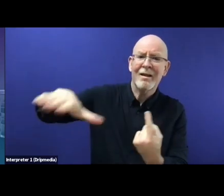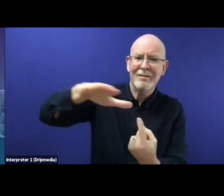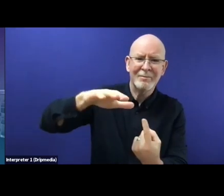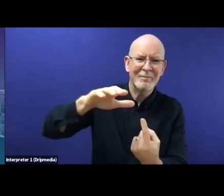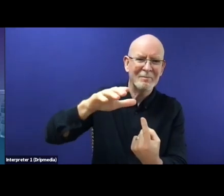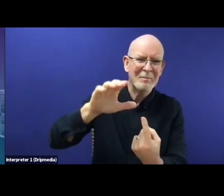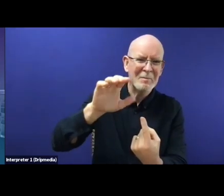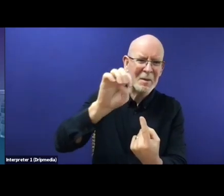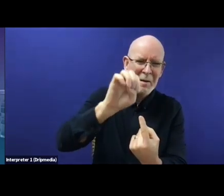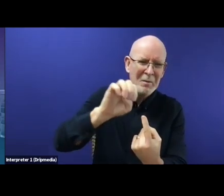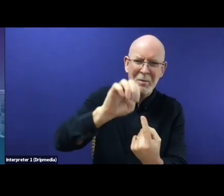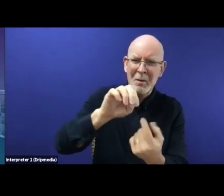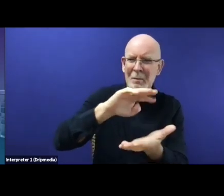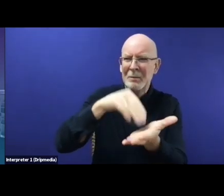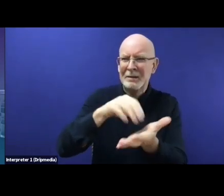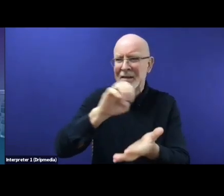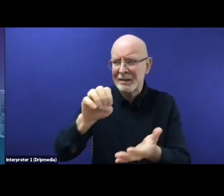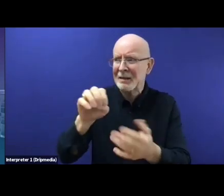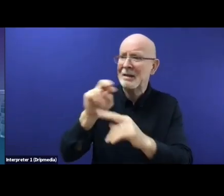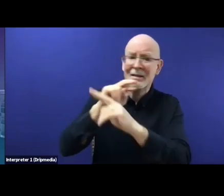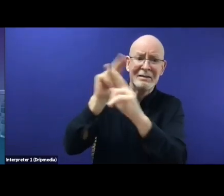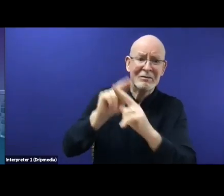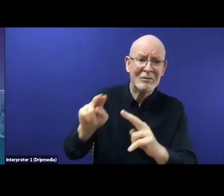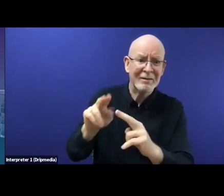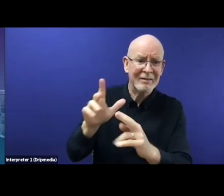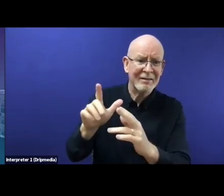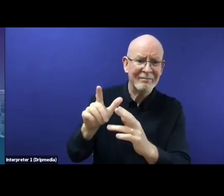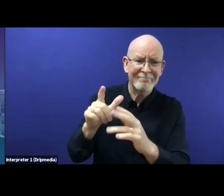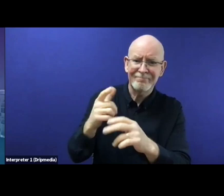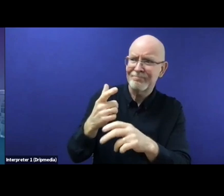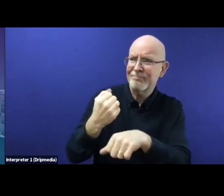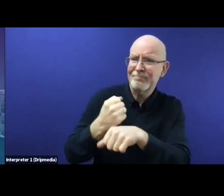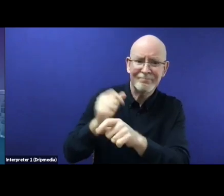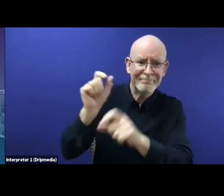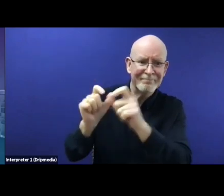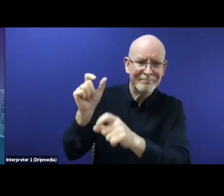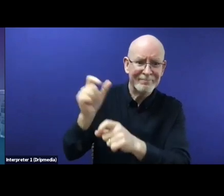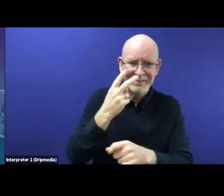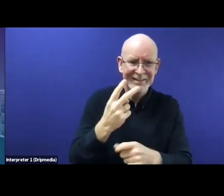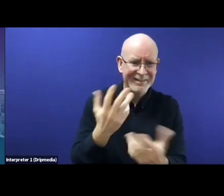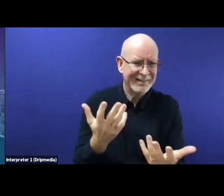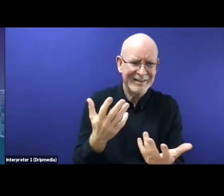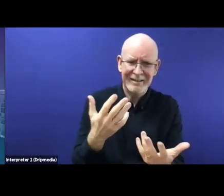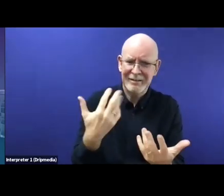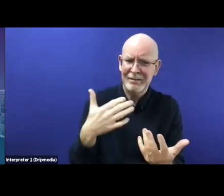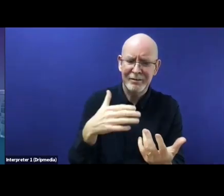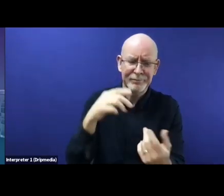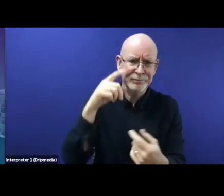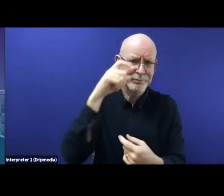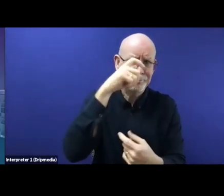with the European Union money, a reception facility, that local authorities are refusing to use. You